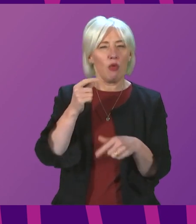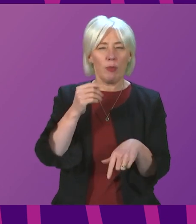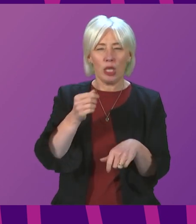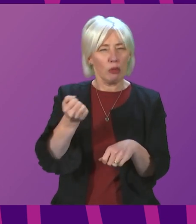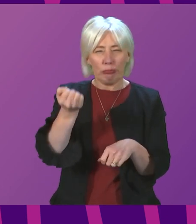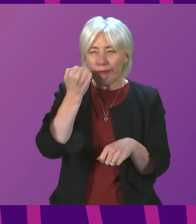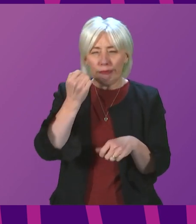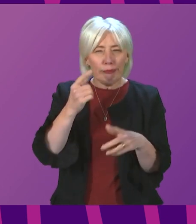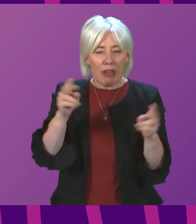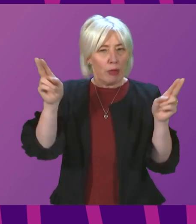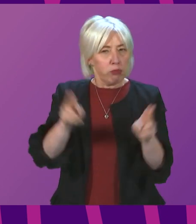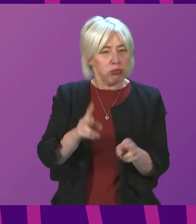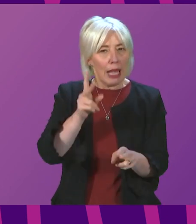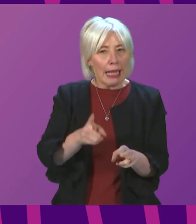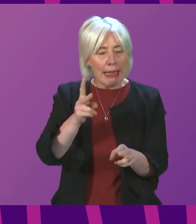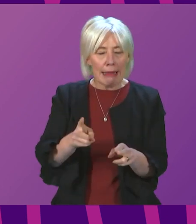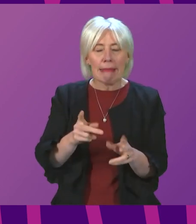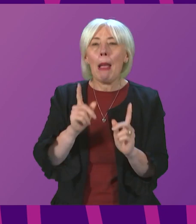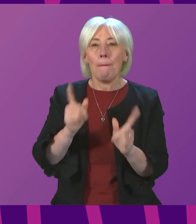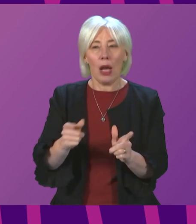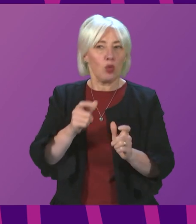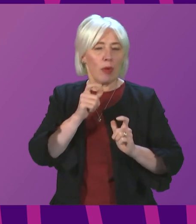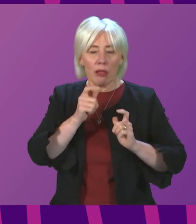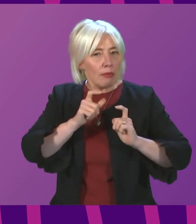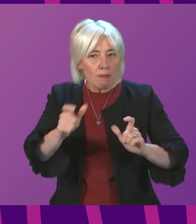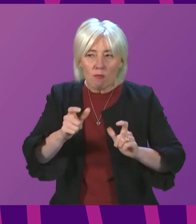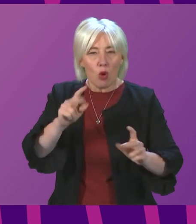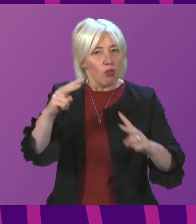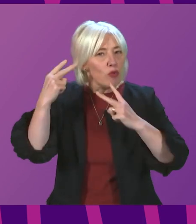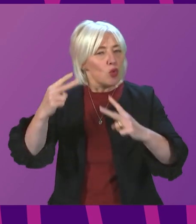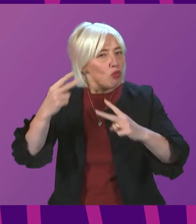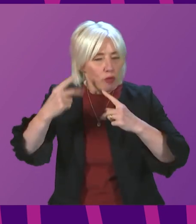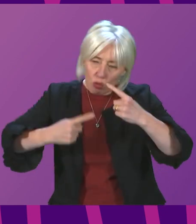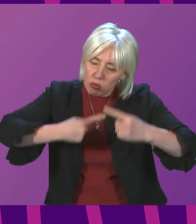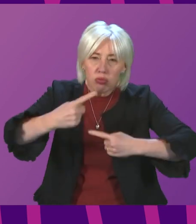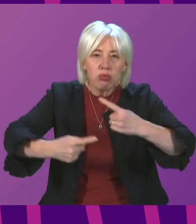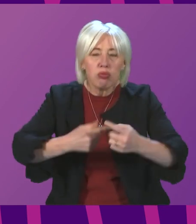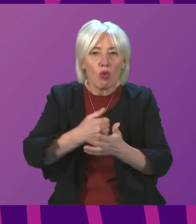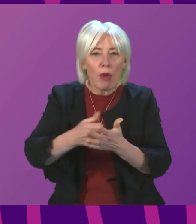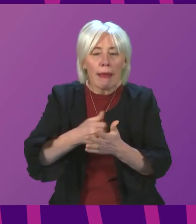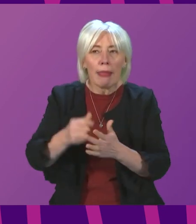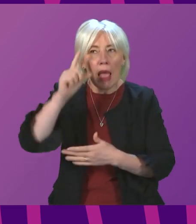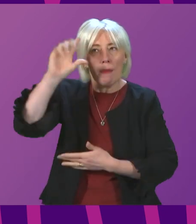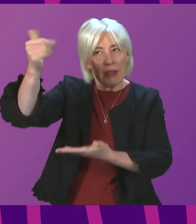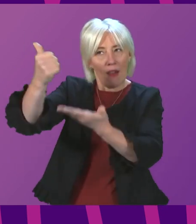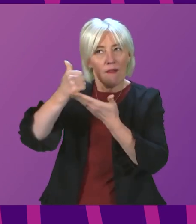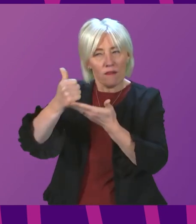before we have had a chance to assess the impact of the change made. But we will continue to keep all of these things under review and informed by the best